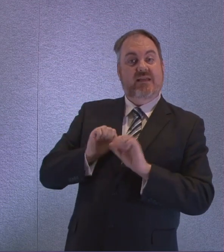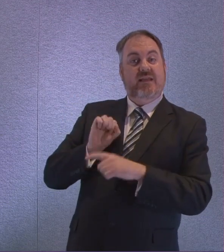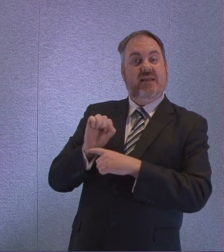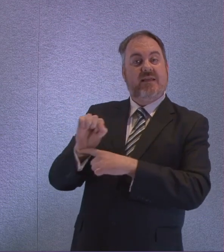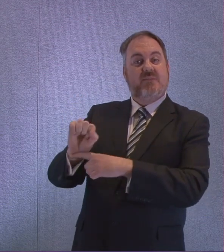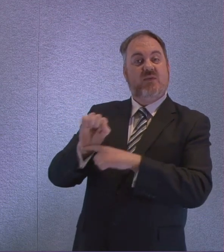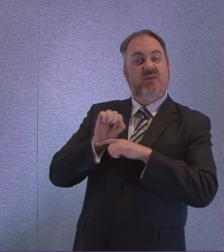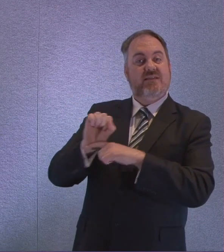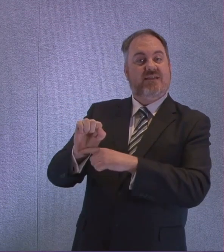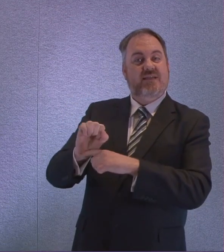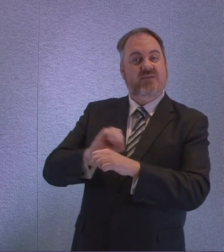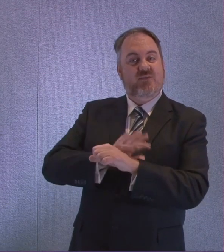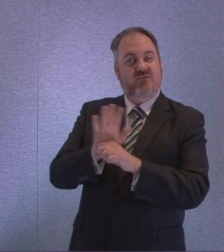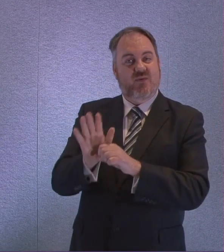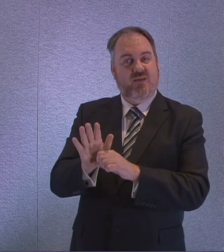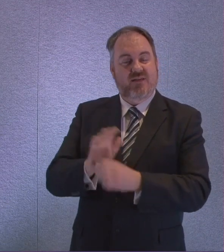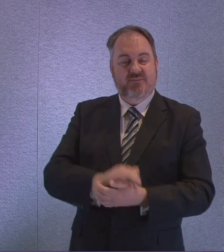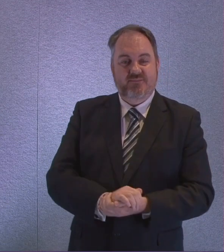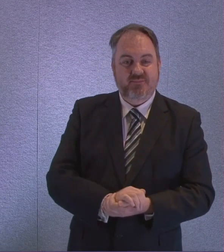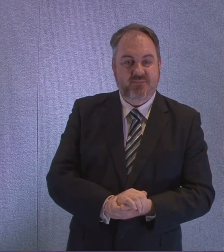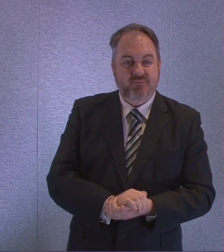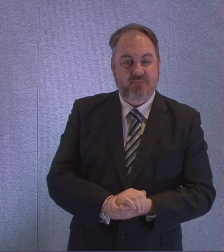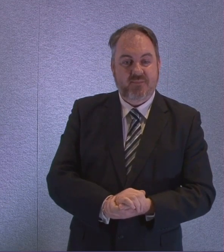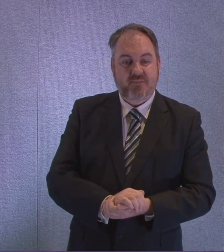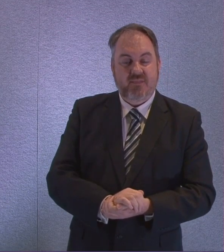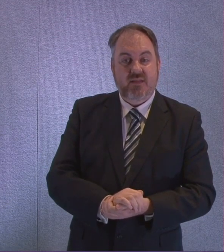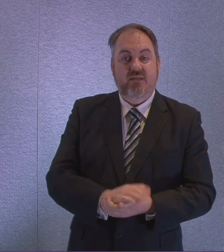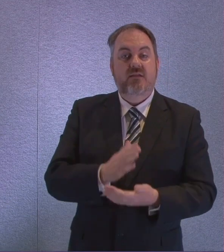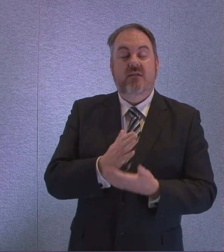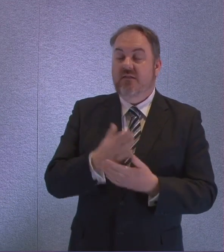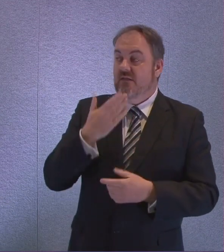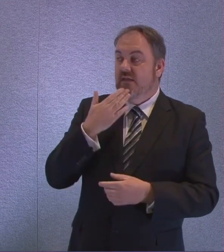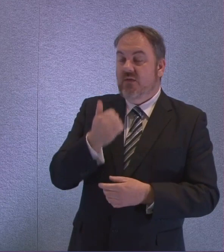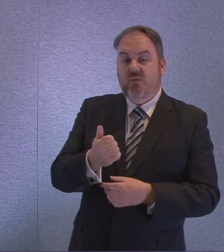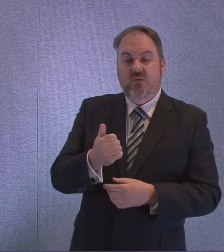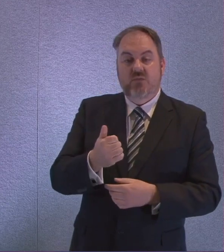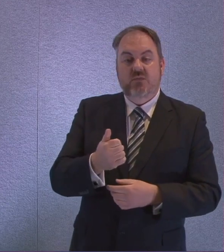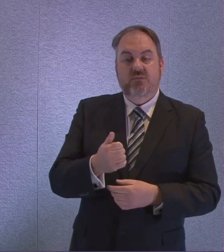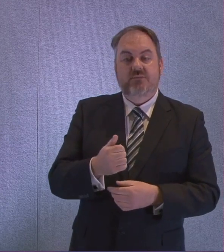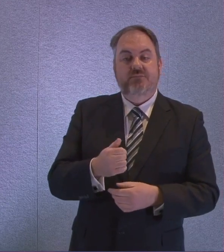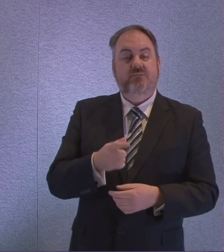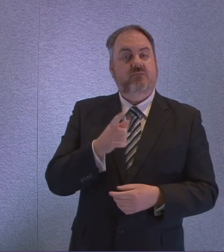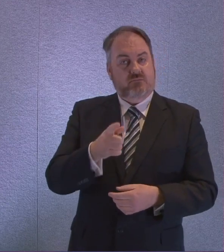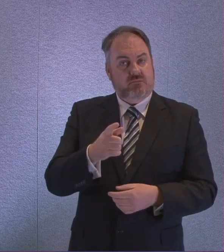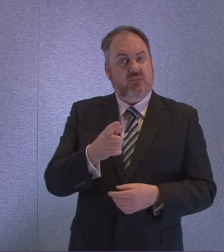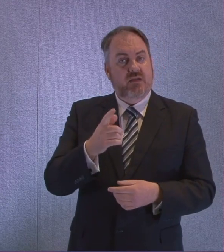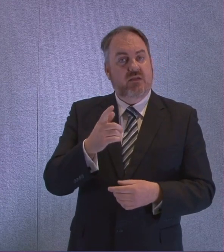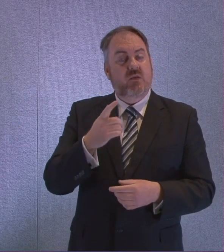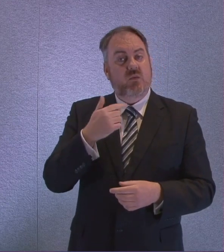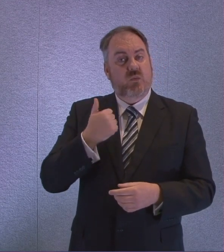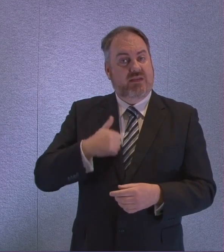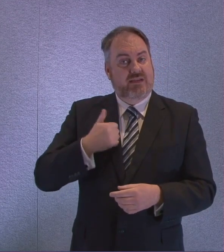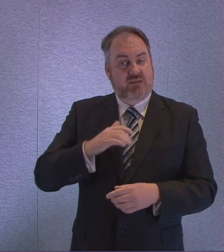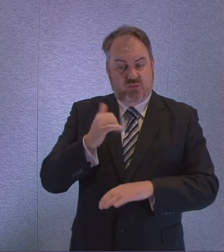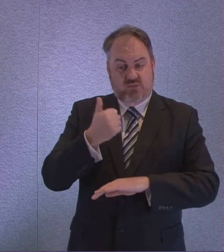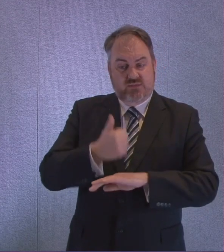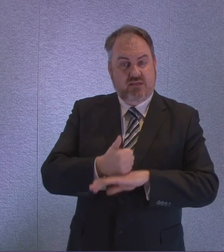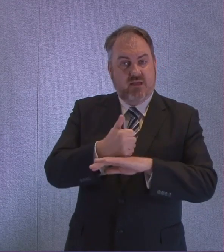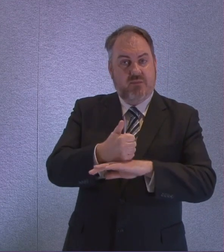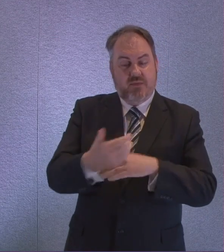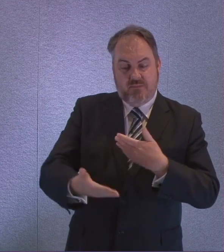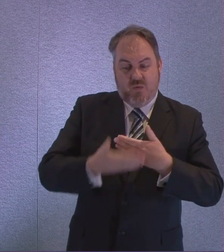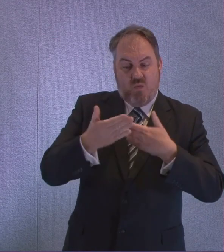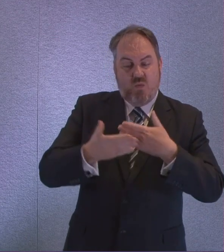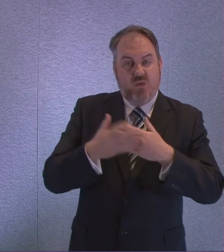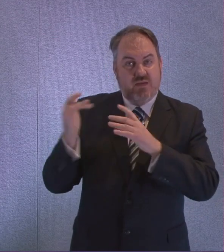Thank you. The First Minister spoke about maximum testing, which I think is important. But I also want to raise